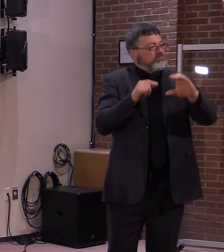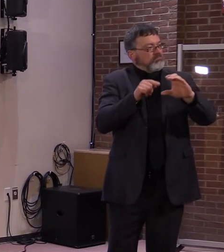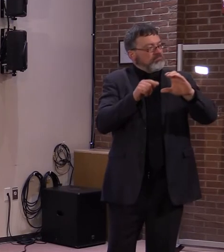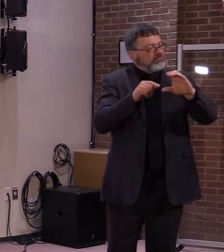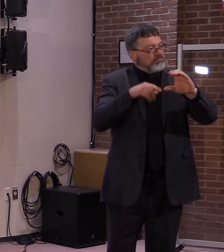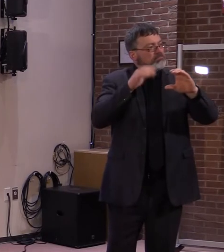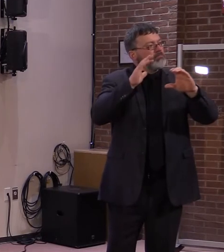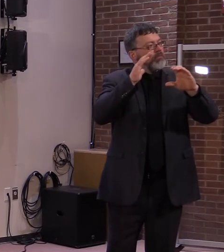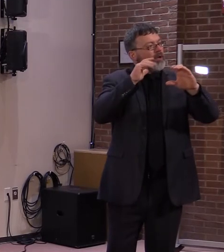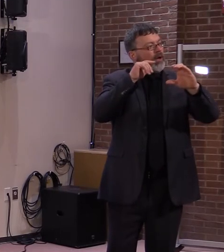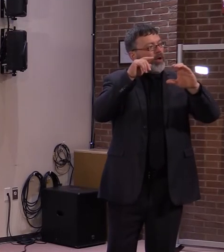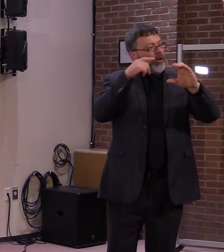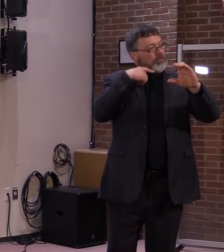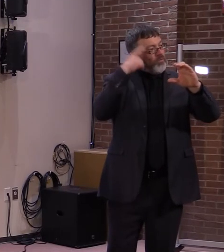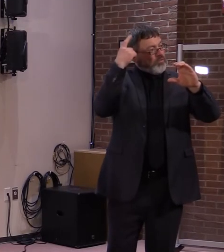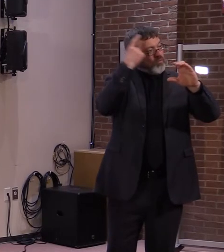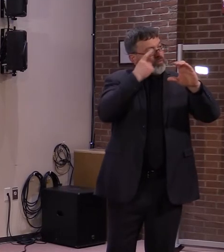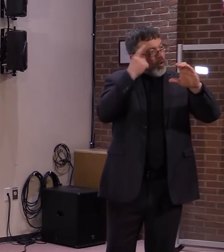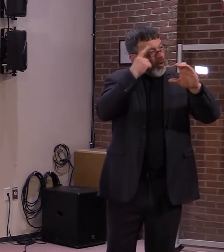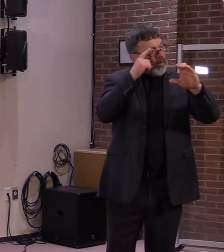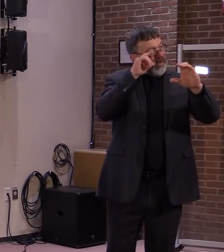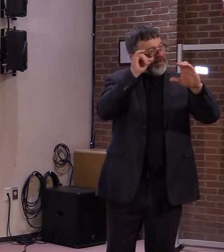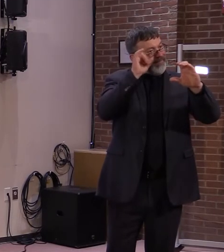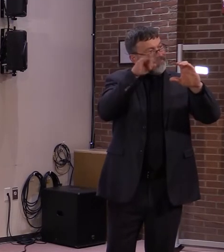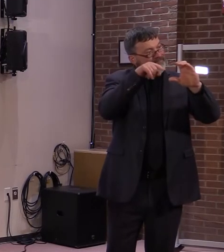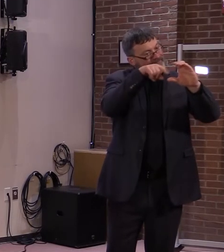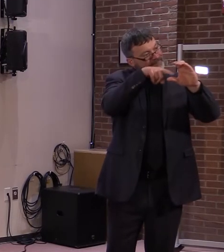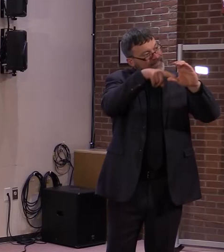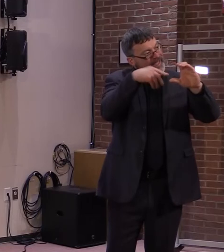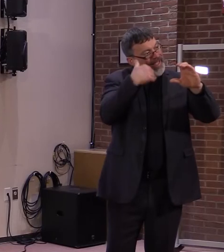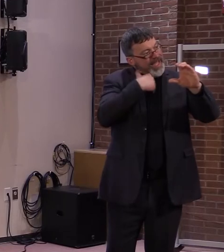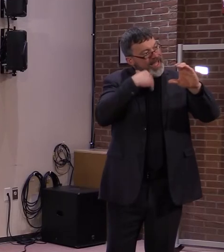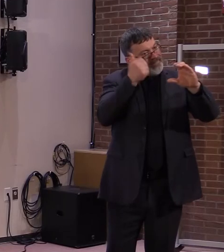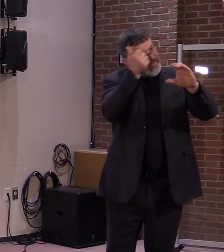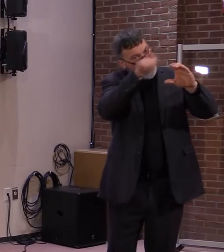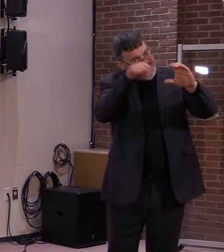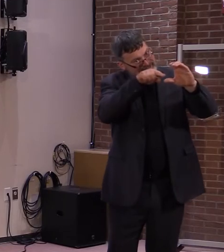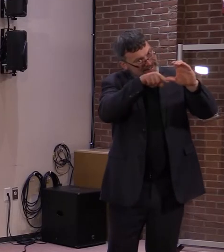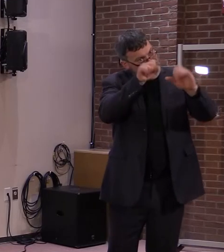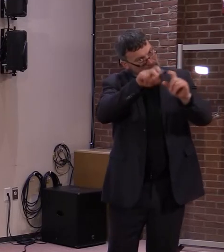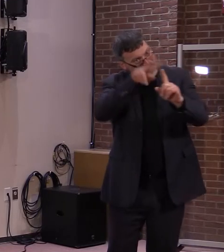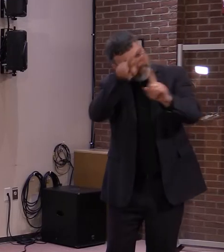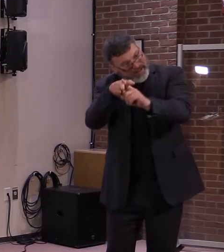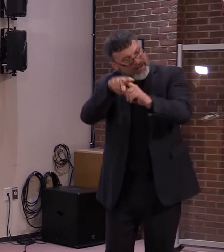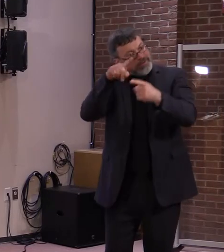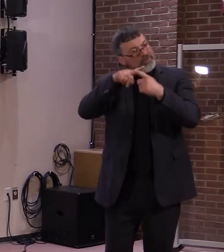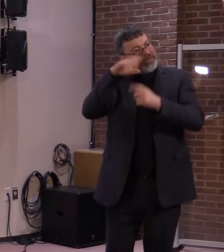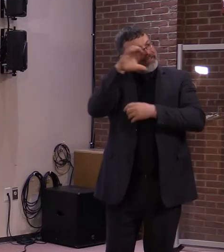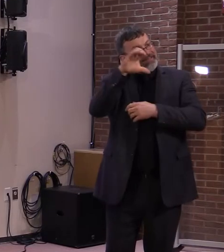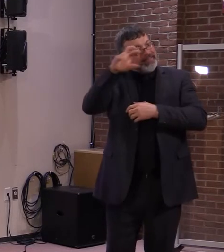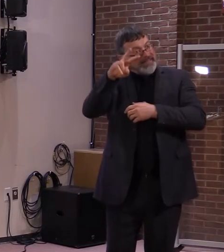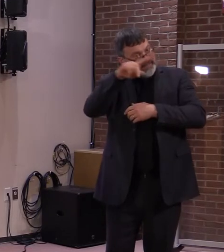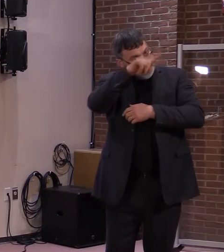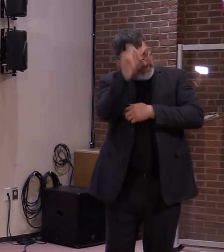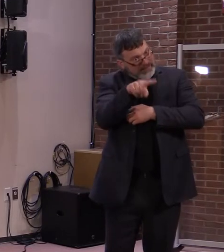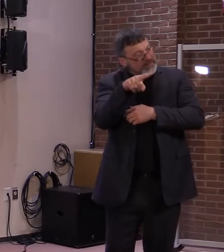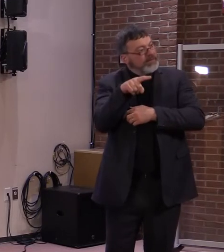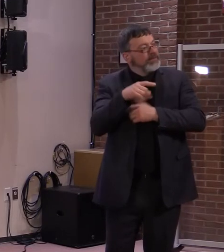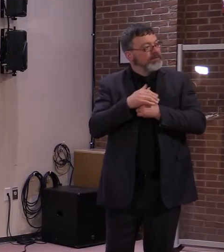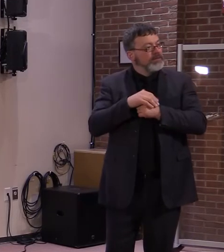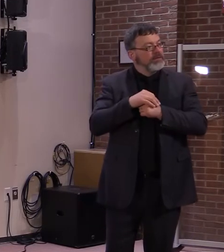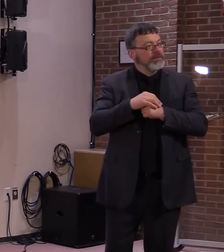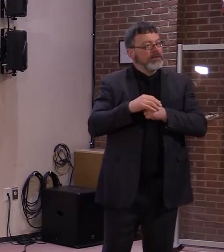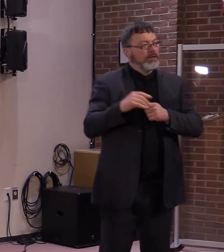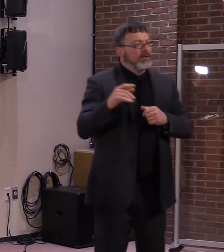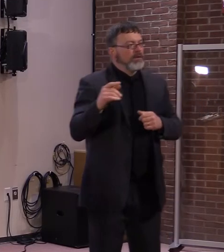University and Texas? It was for the whole system, Ed. It was for a, I believe